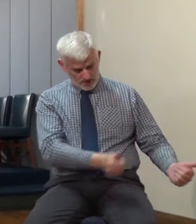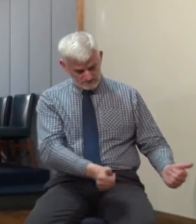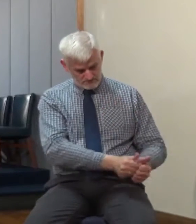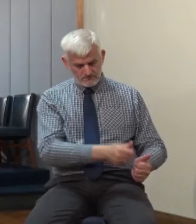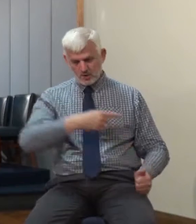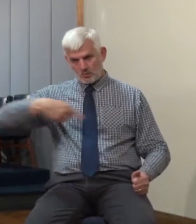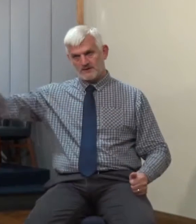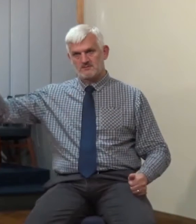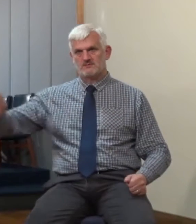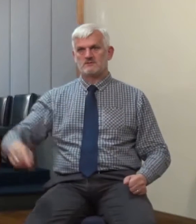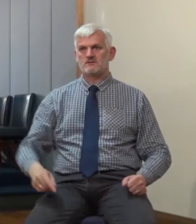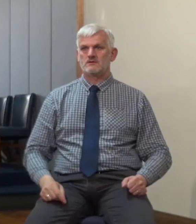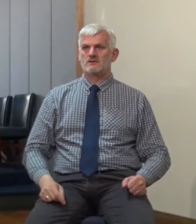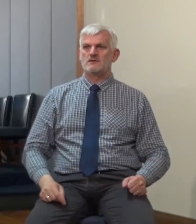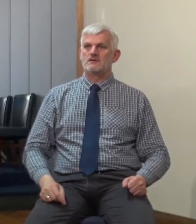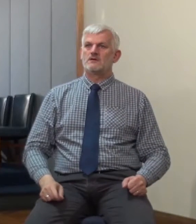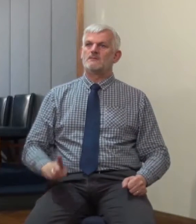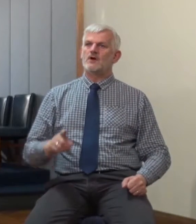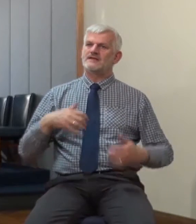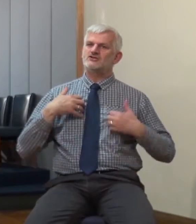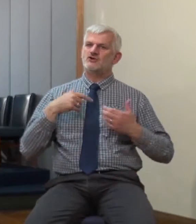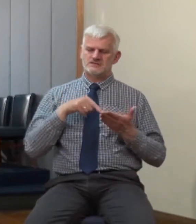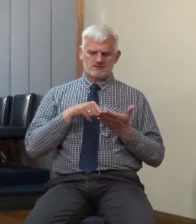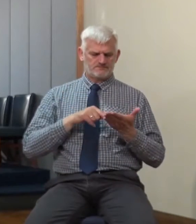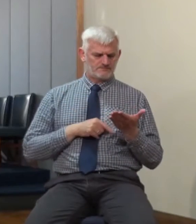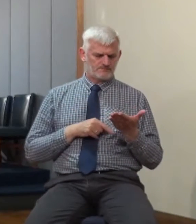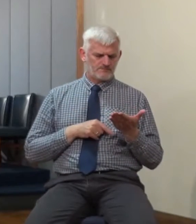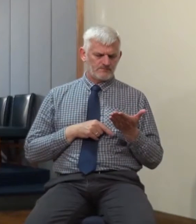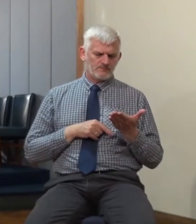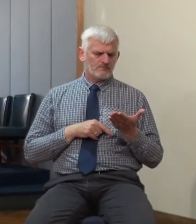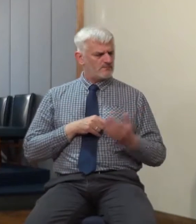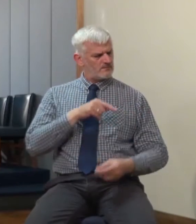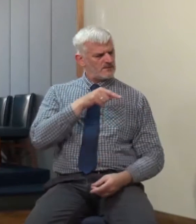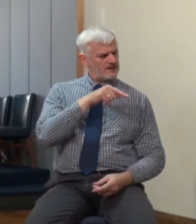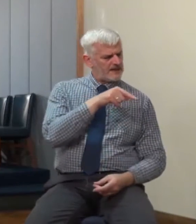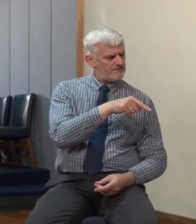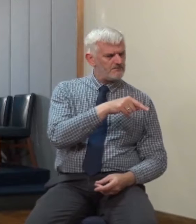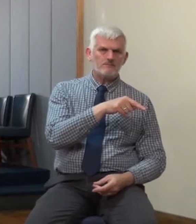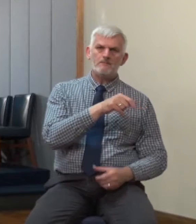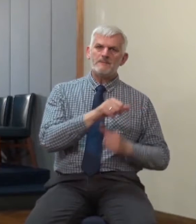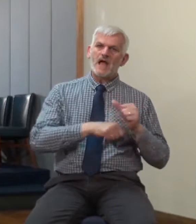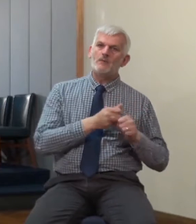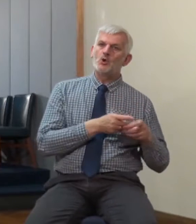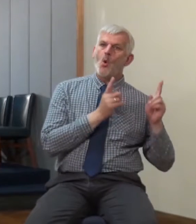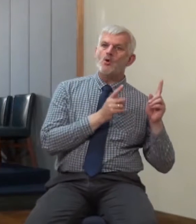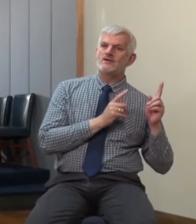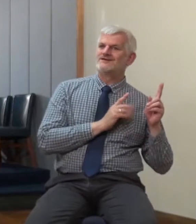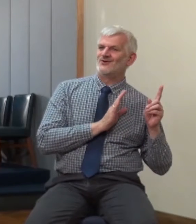Lord over this estate he's over it he's responsible for it but he's as much a